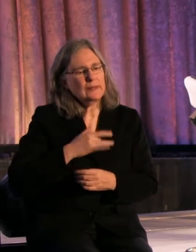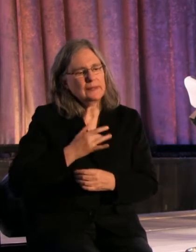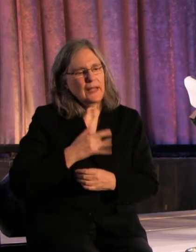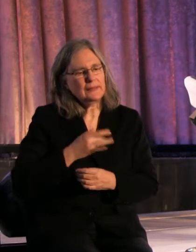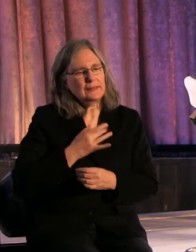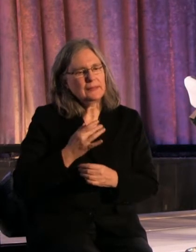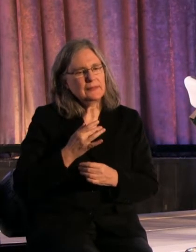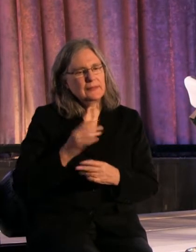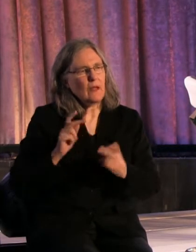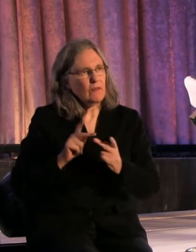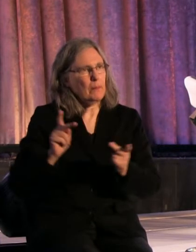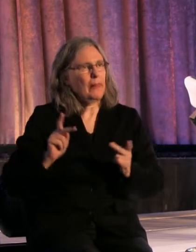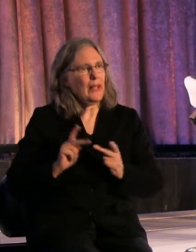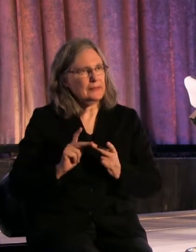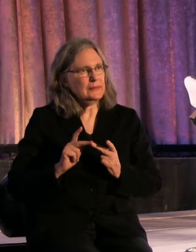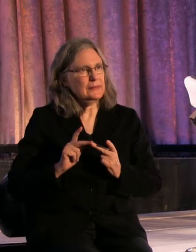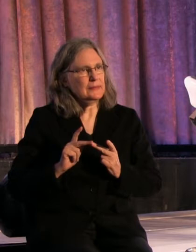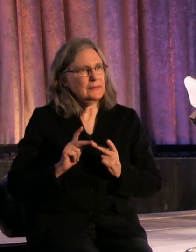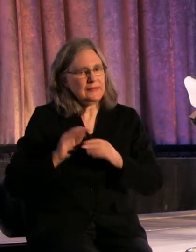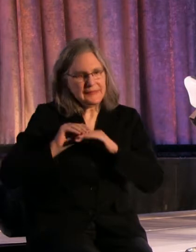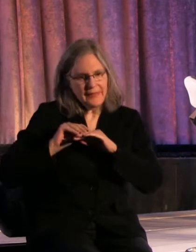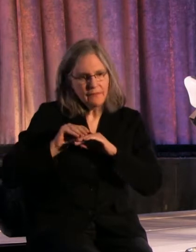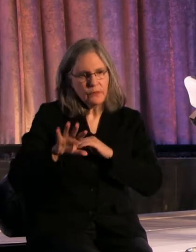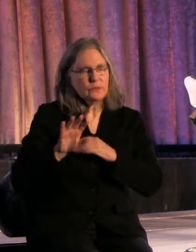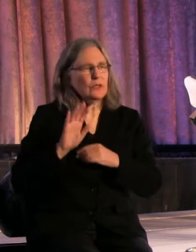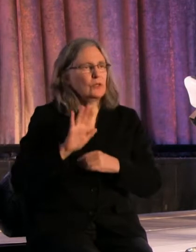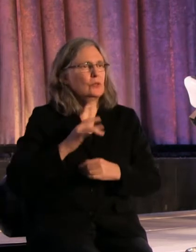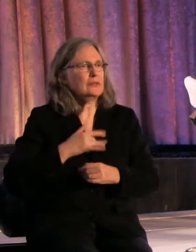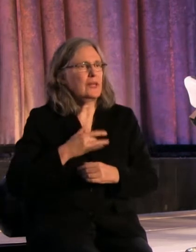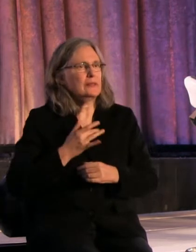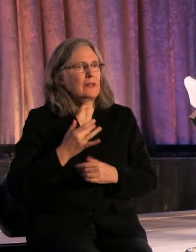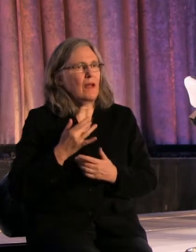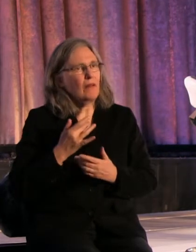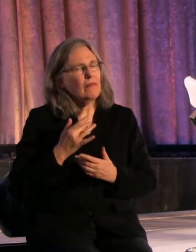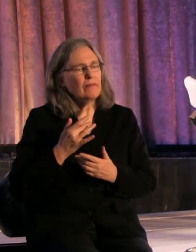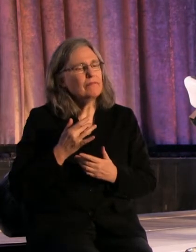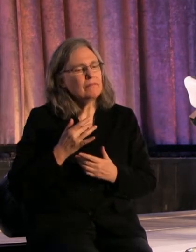place impacts your sense of accountability.